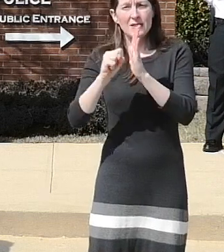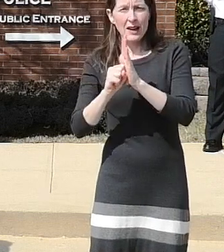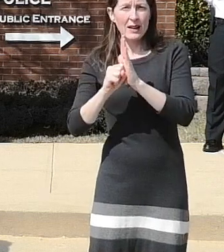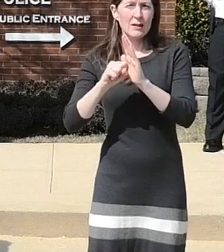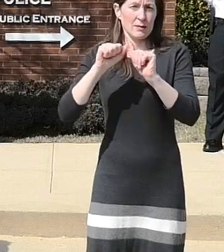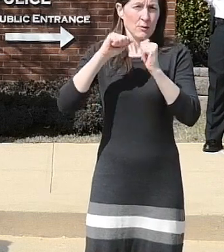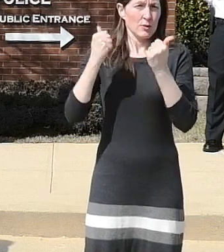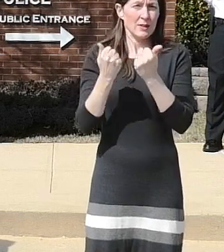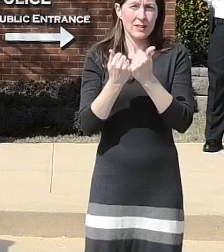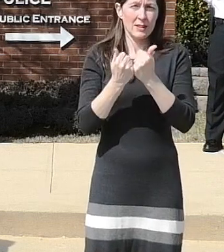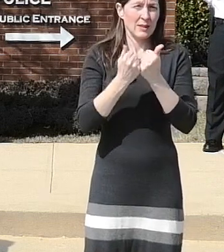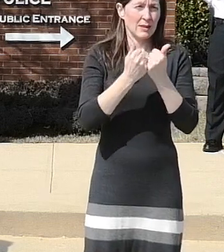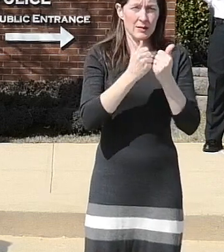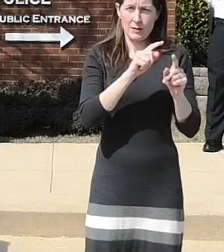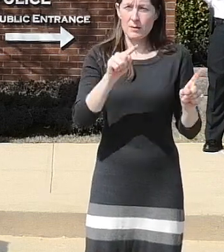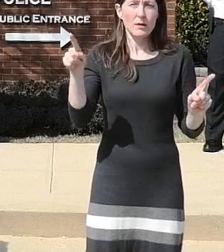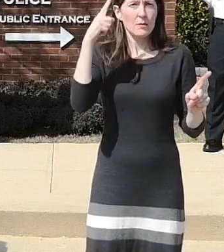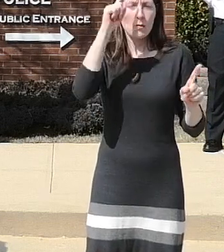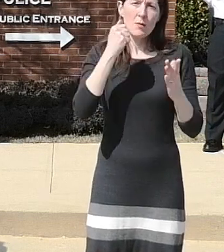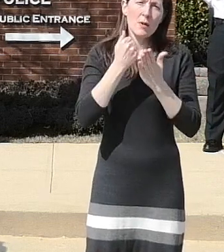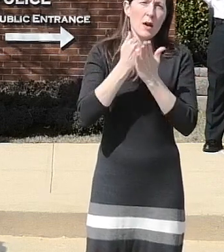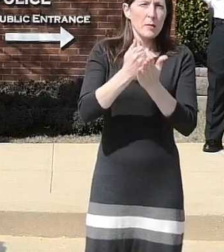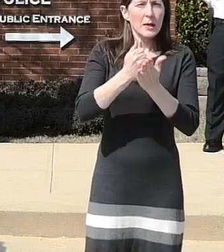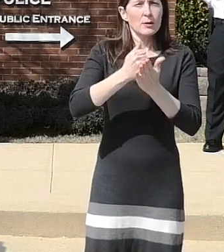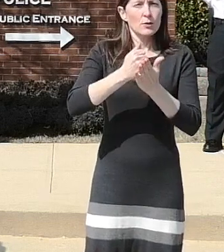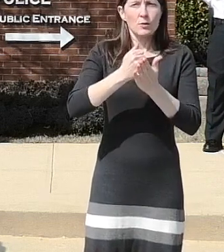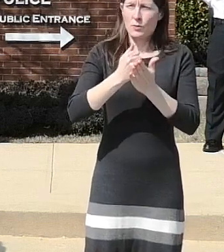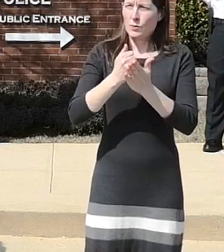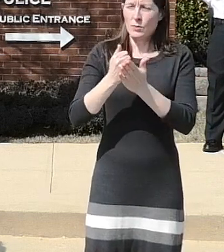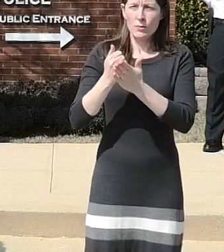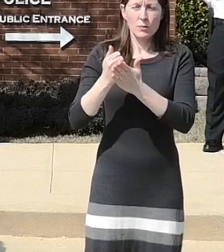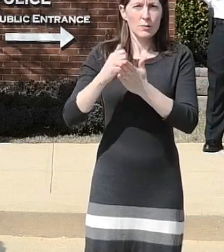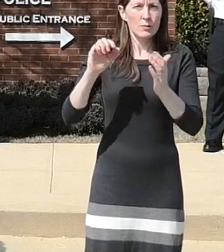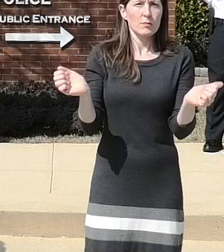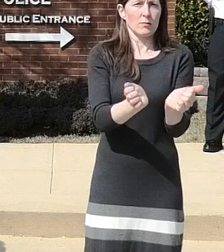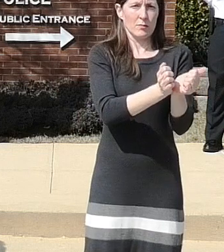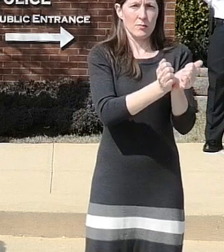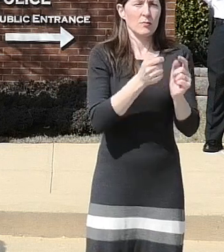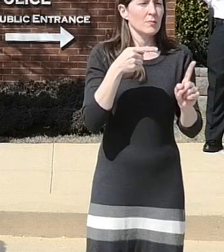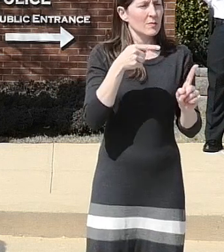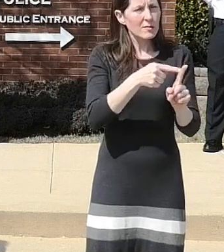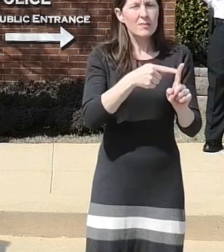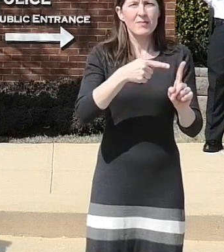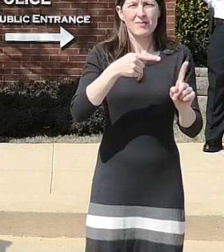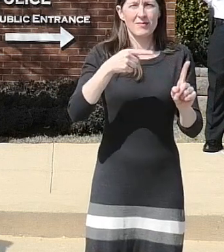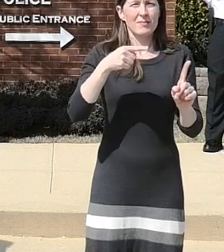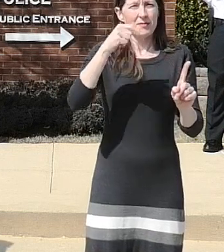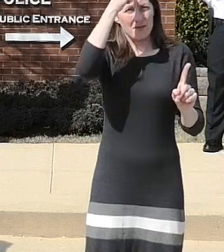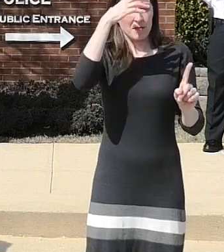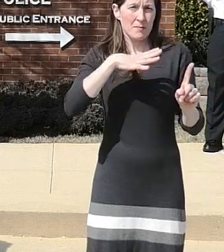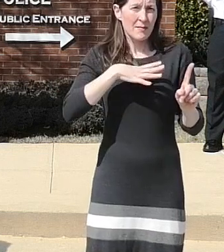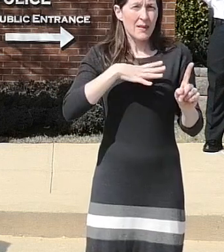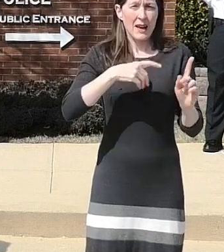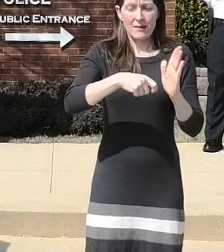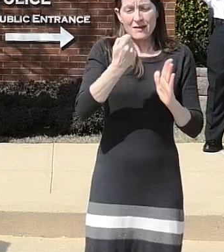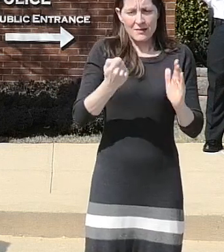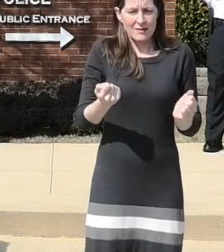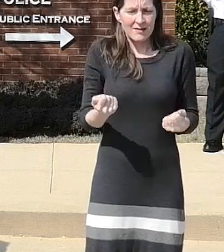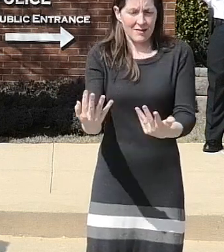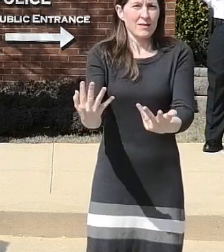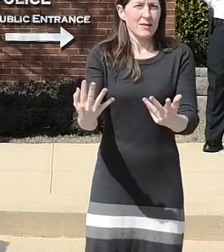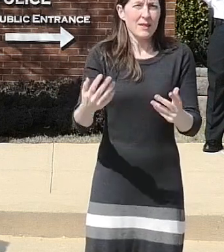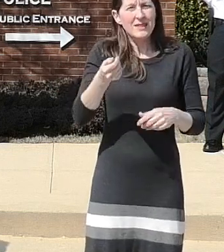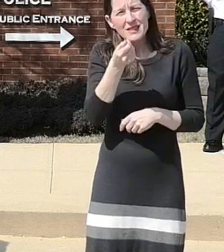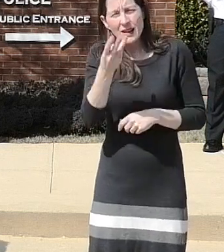to assist in the arrest of a serial arsonist who was linked to fire crimes throughout multiple jurisdictions